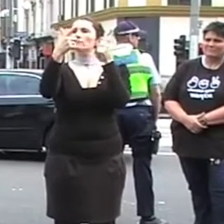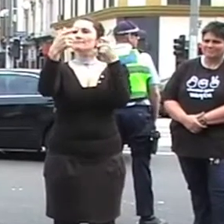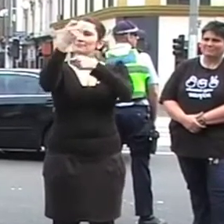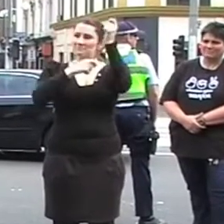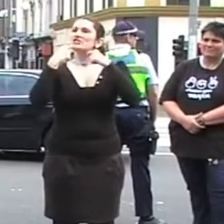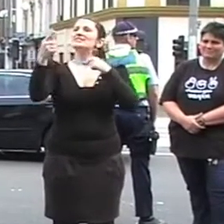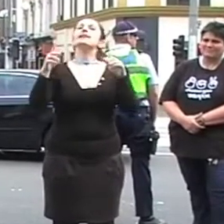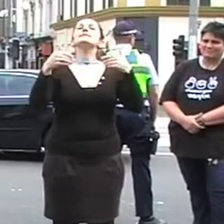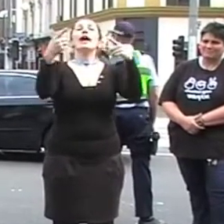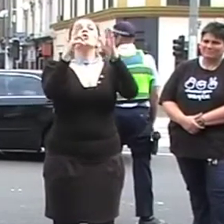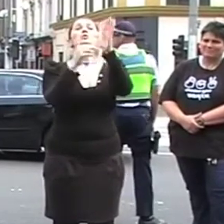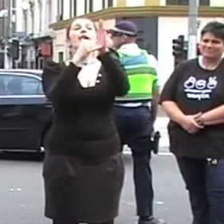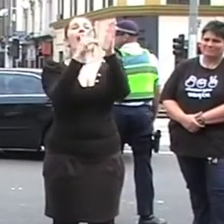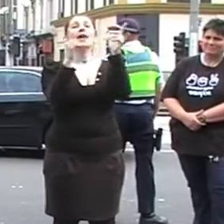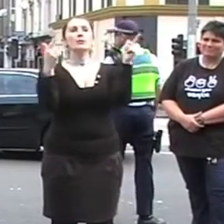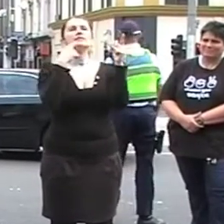be strong, Mojo Mathis MP.